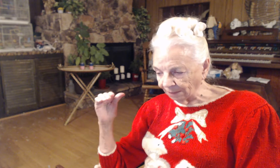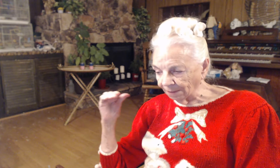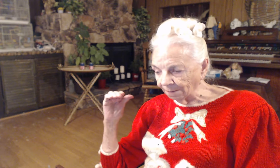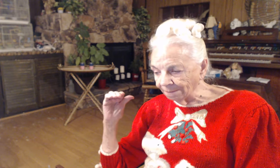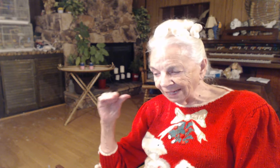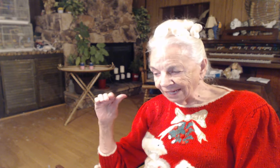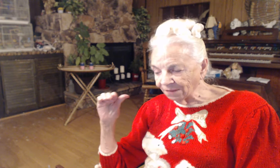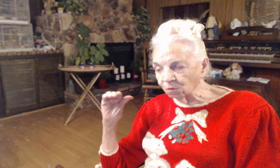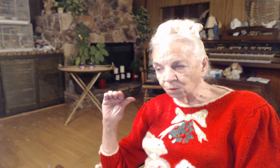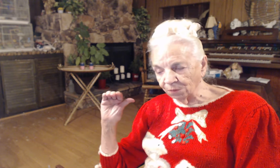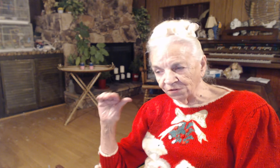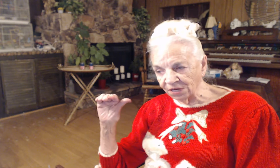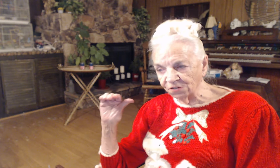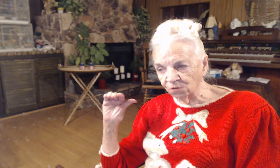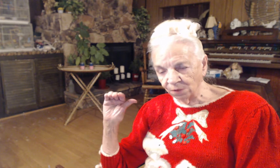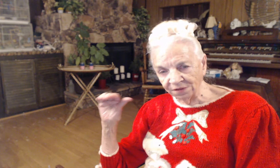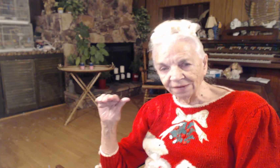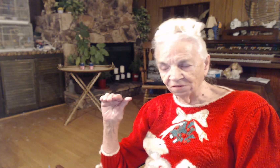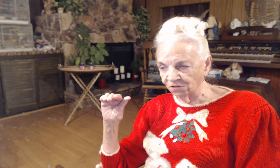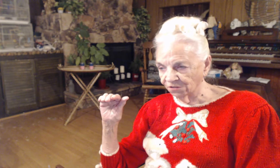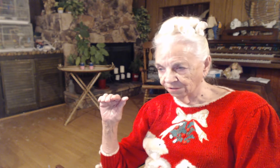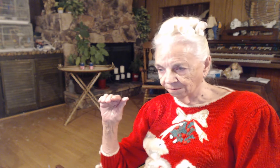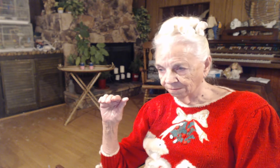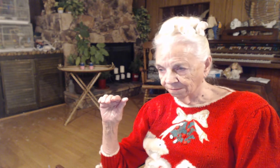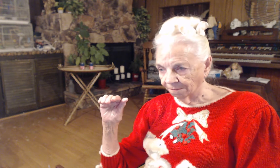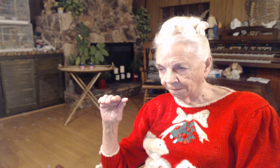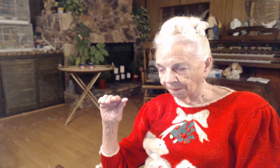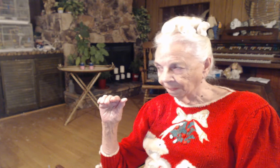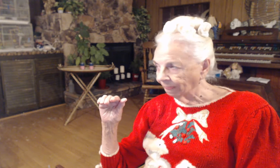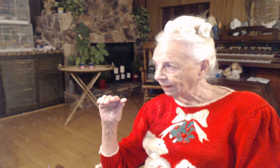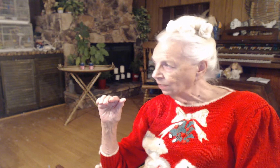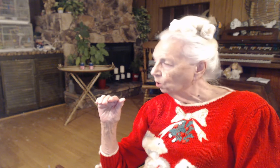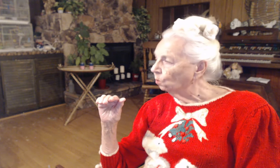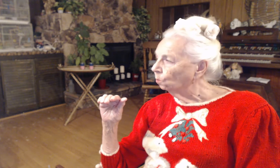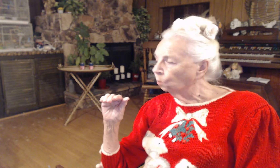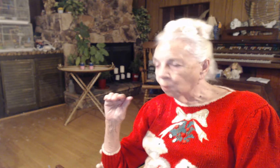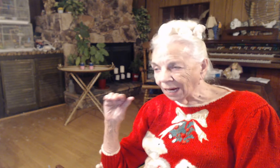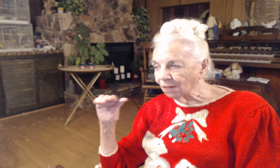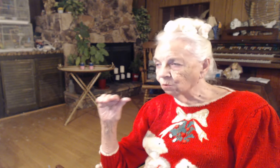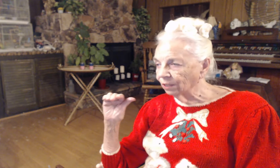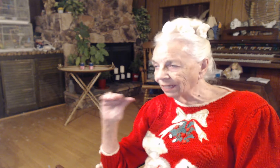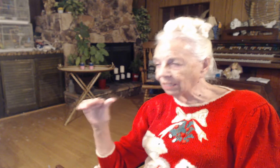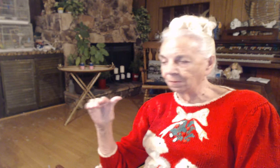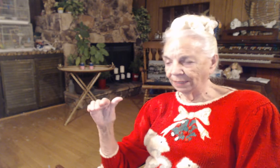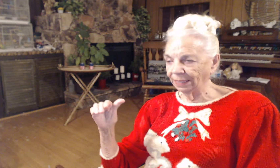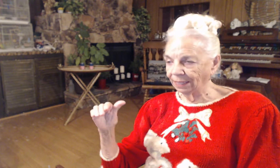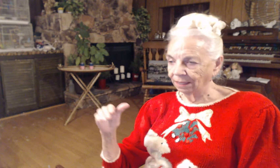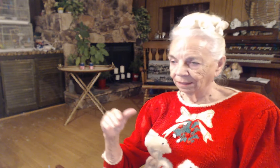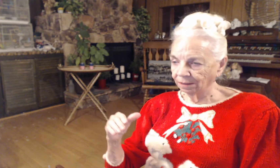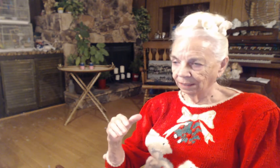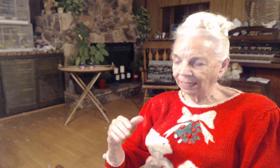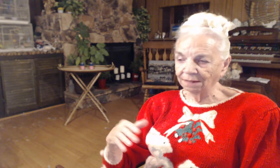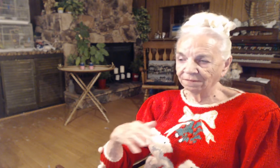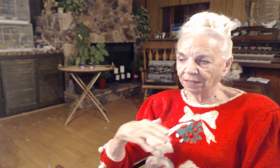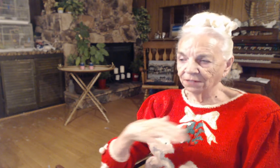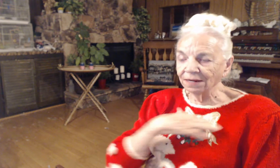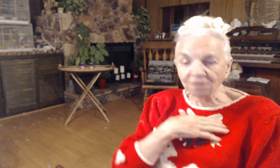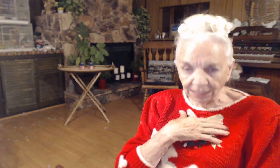many that were possessed with devils. Why would anybody have a devil in them?